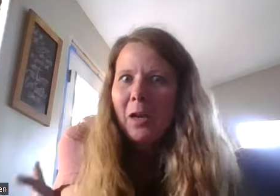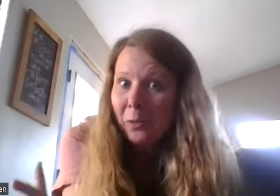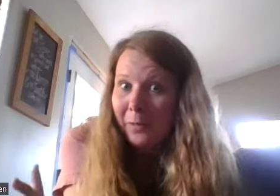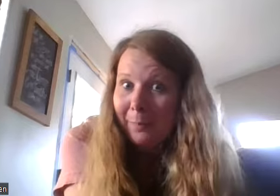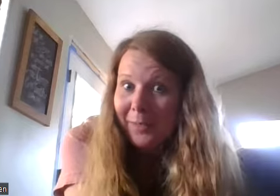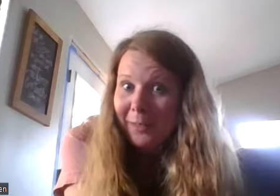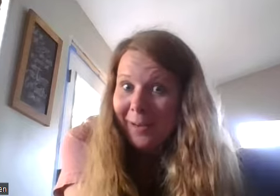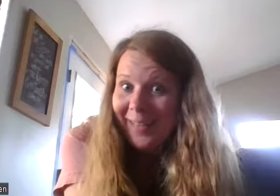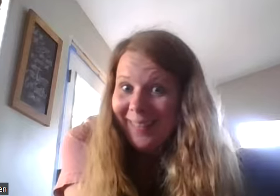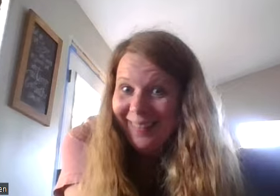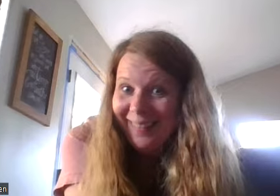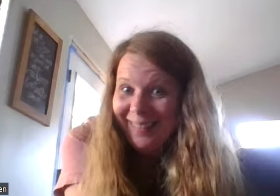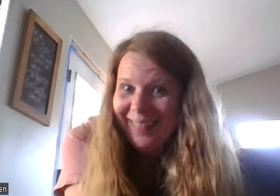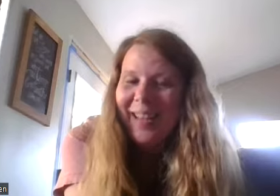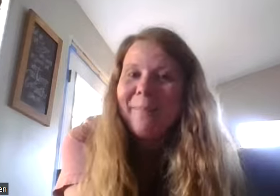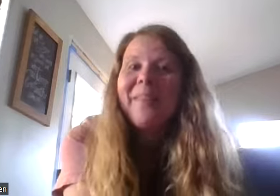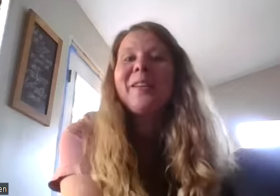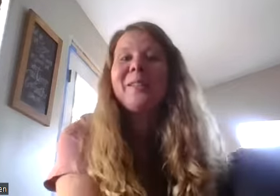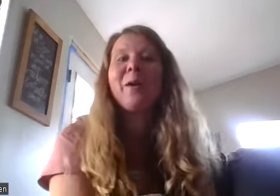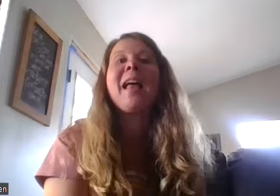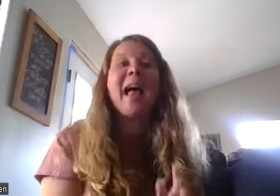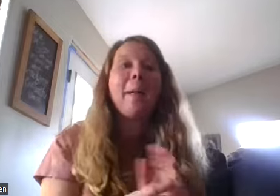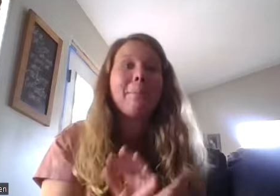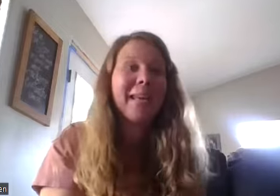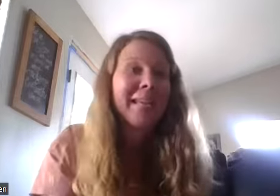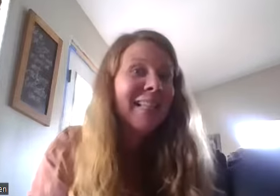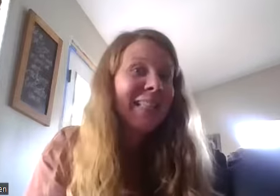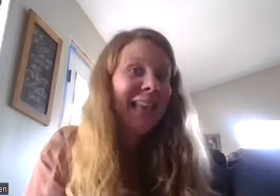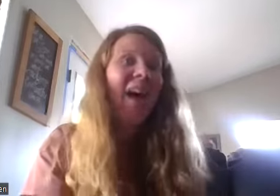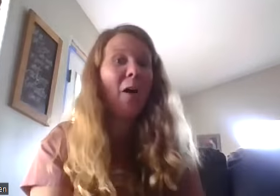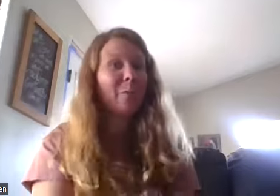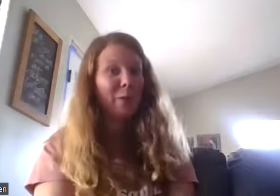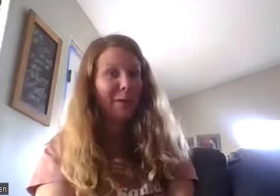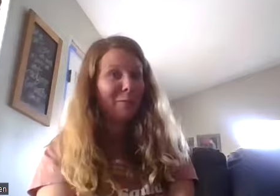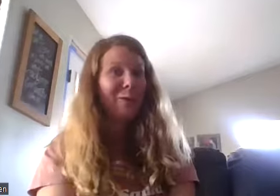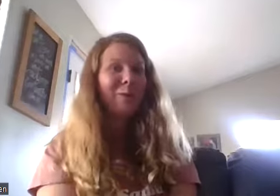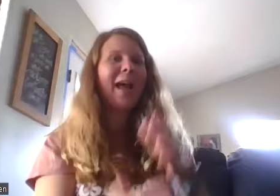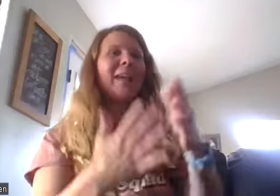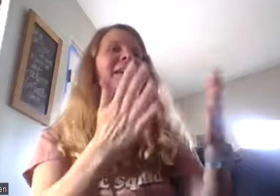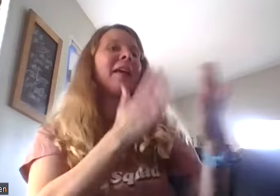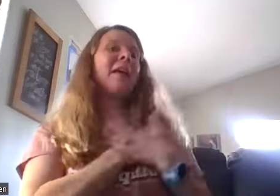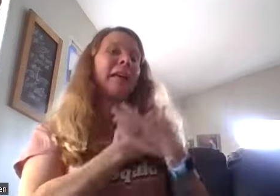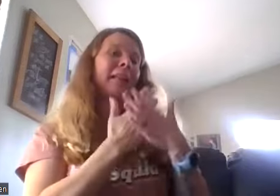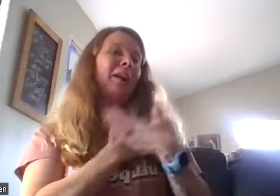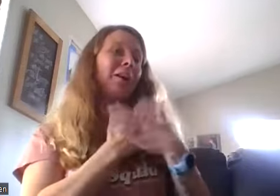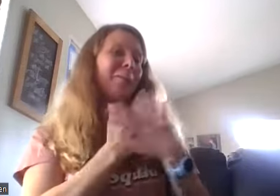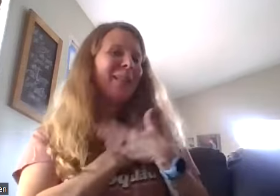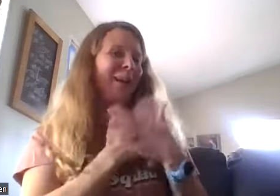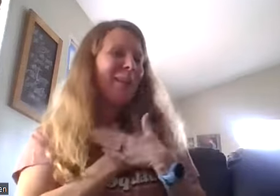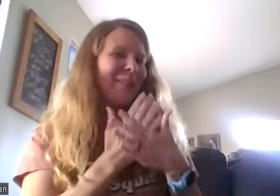it two times. Are you ready? Okay. So, a peanut sat on a railroad track, its heart was all